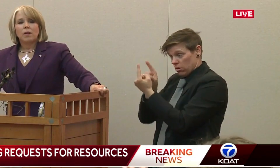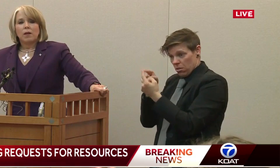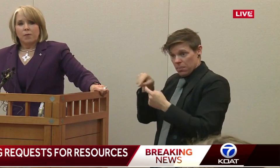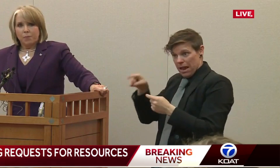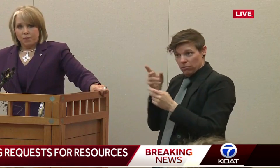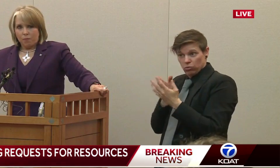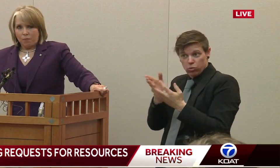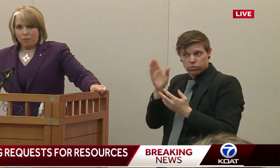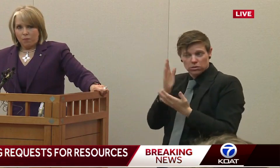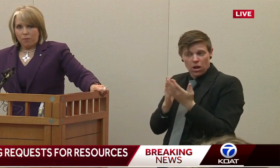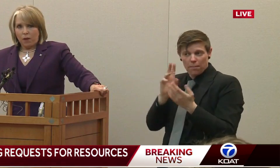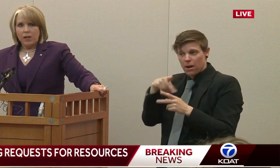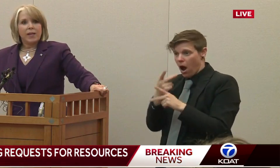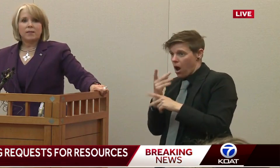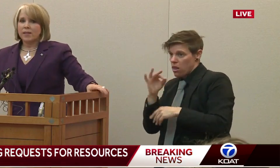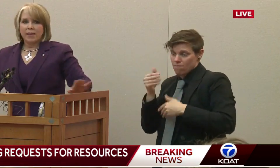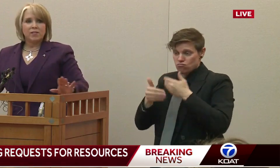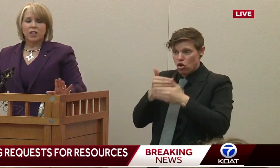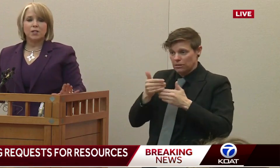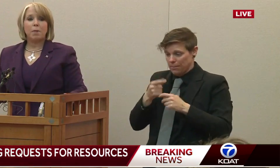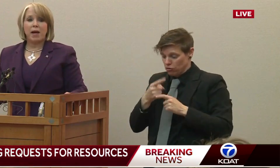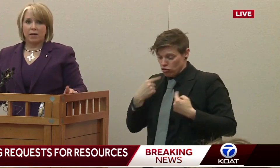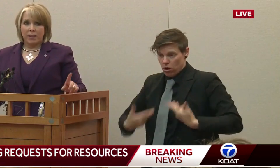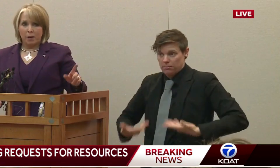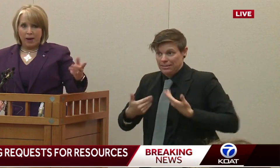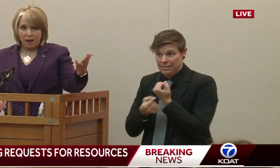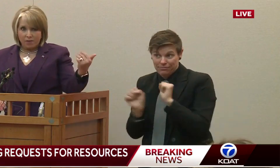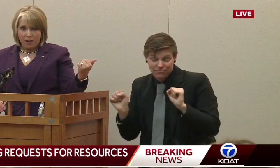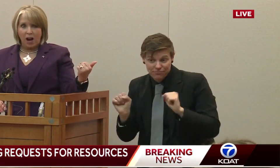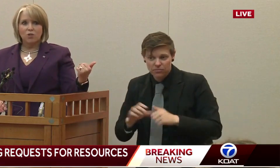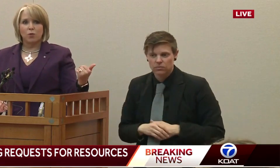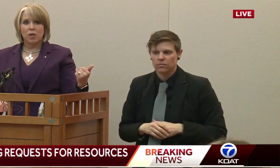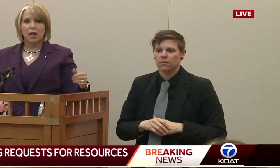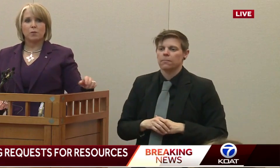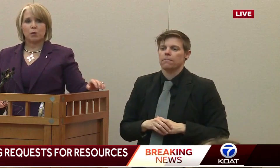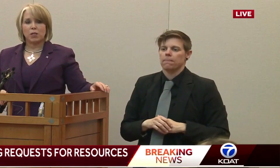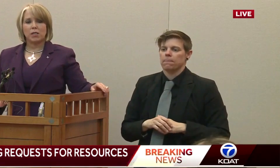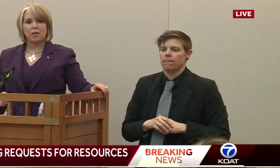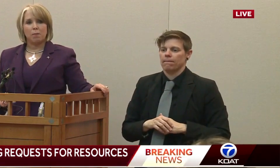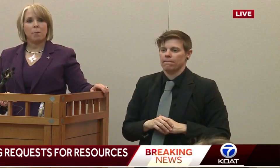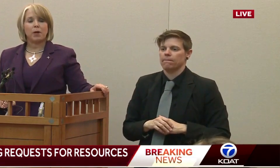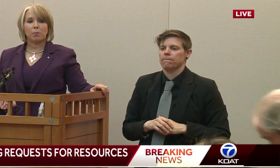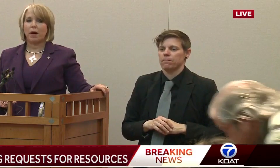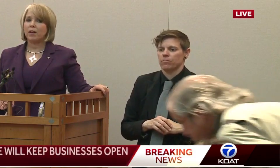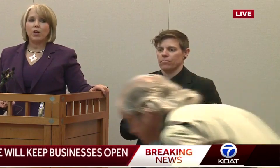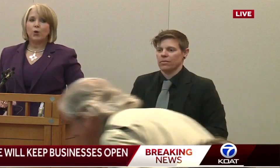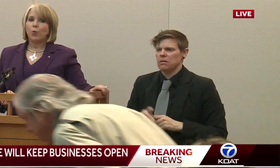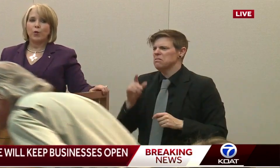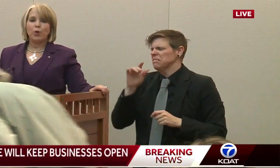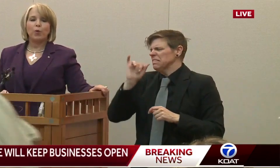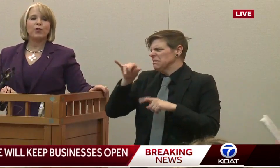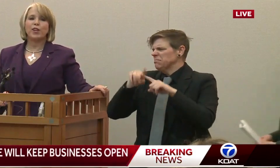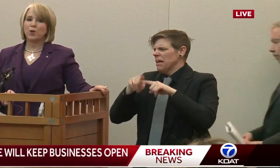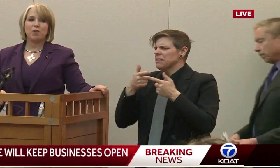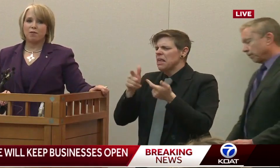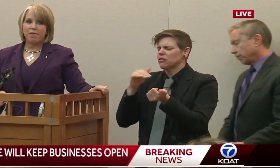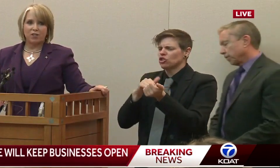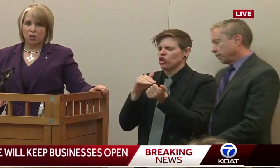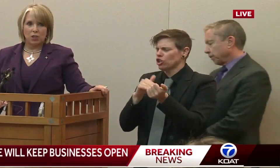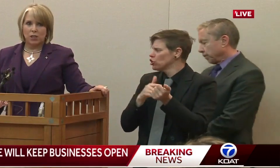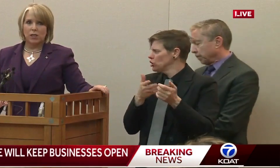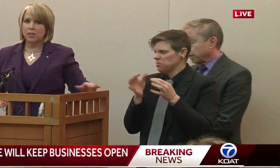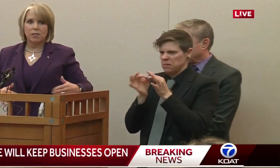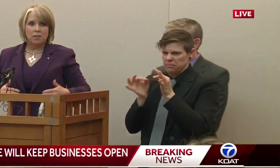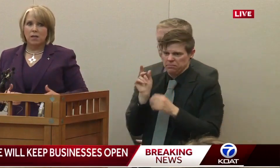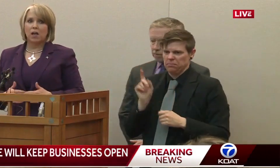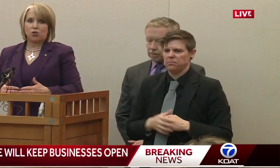hospital, or are they able to go home? What's the process there? It's going to depend. And I'm going to have the docs with the expertise come up here. But when we're dealing with an